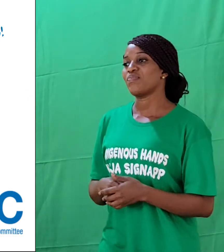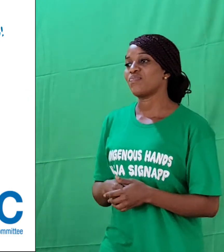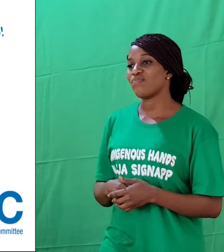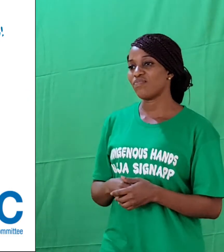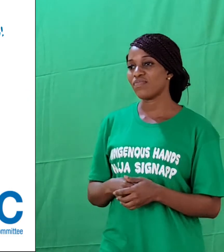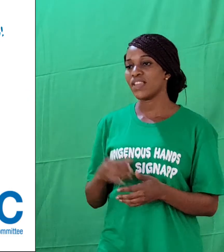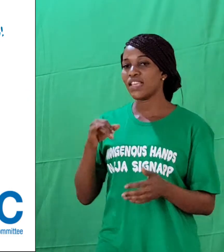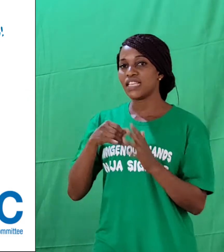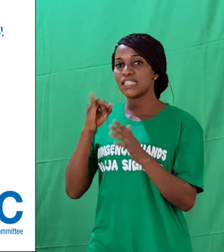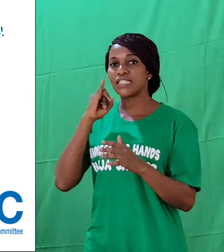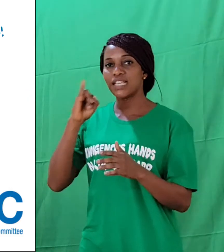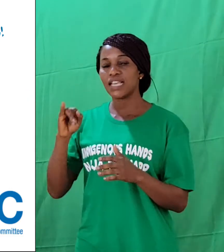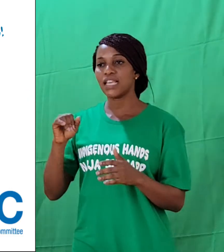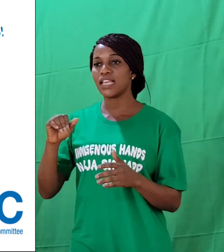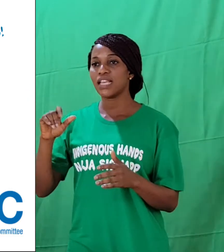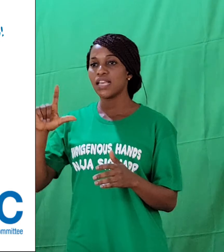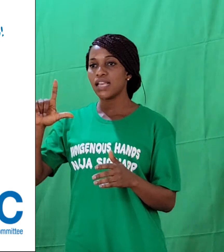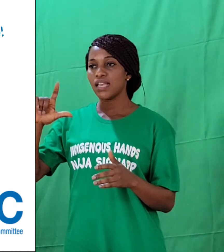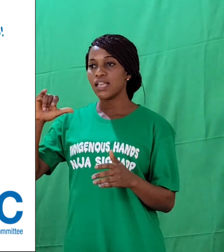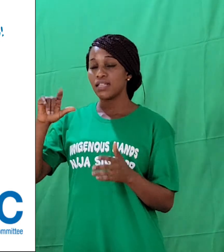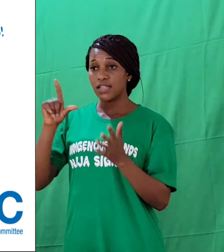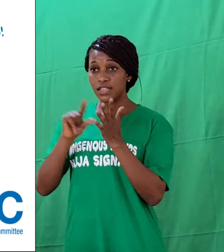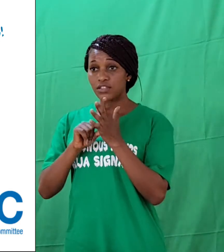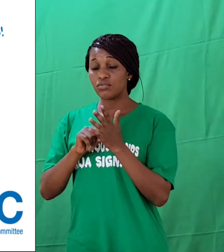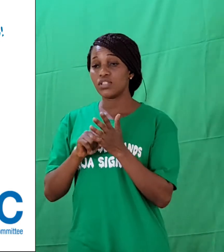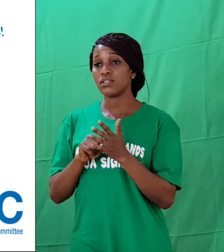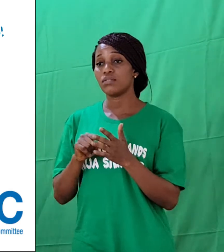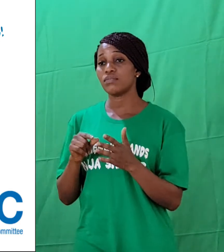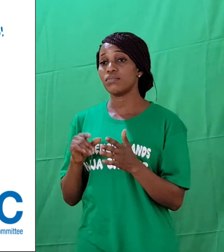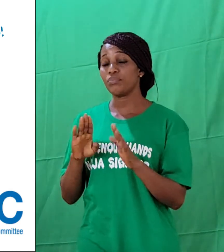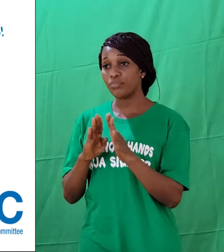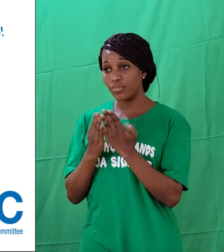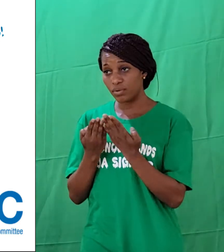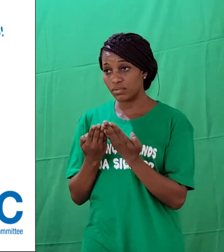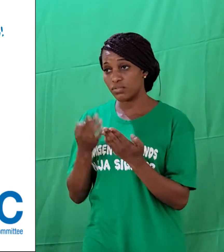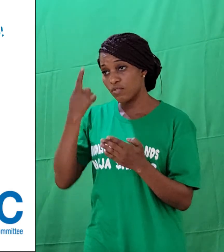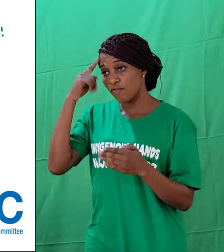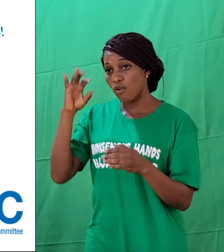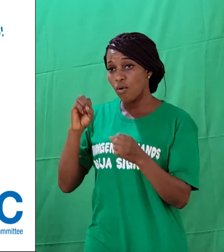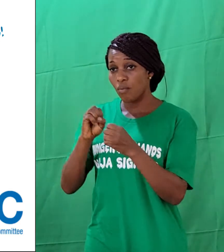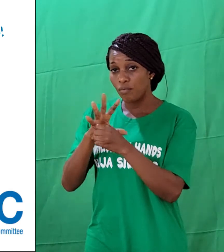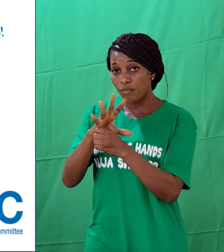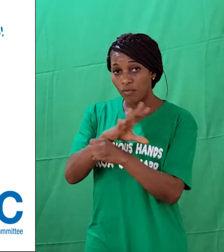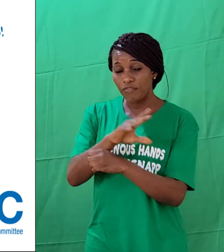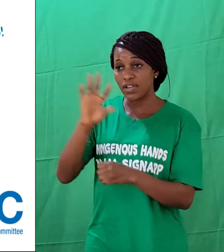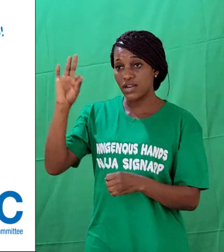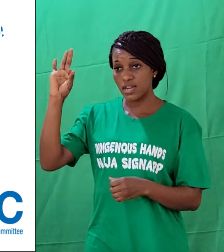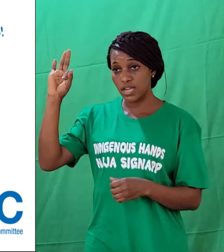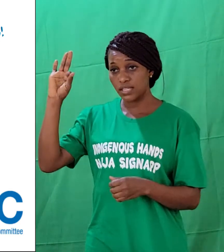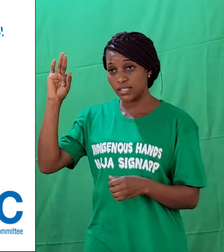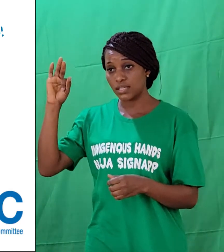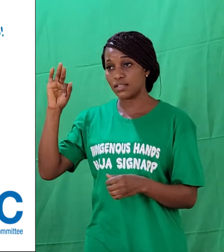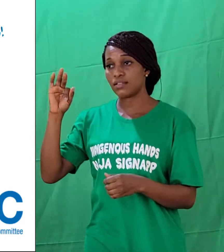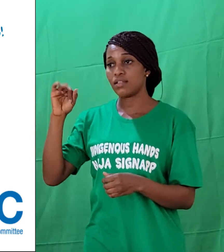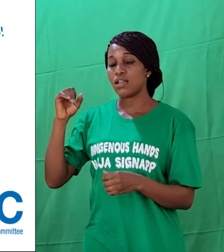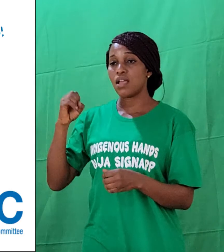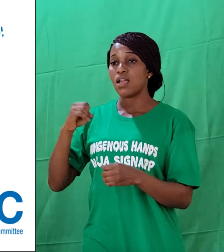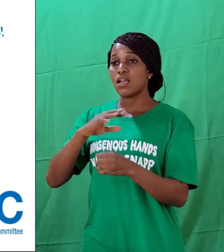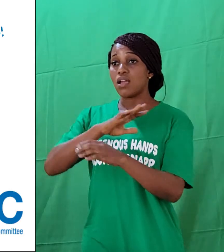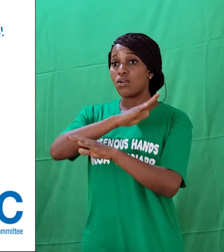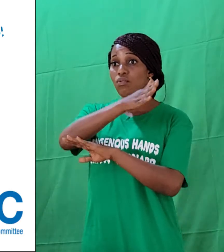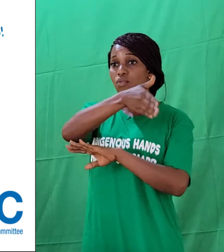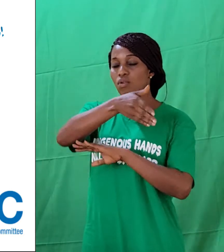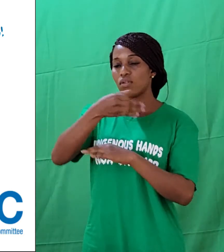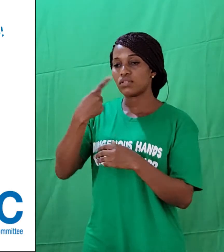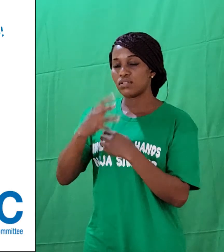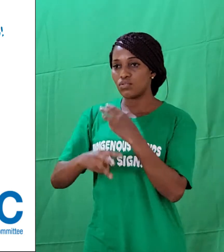for COVID-19 for children across the world. My Hero Is You has been translated